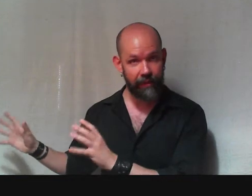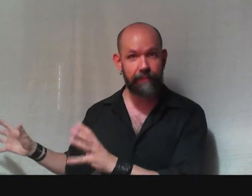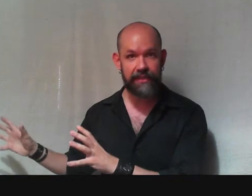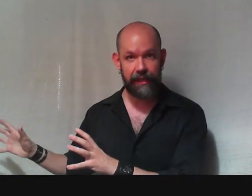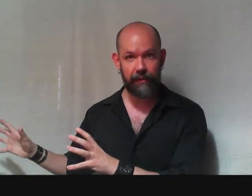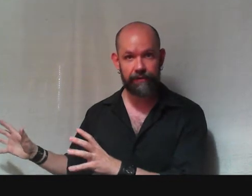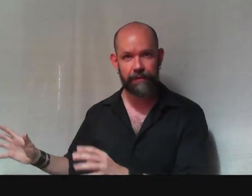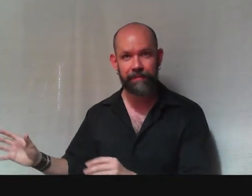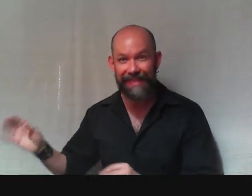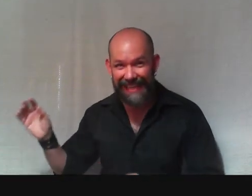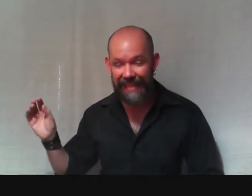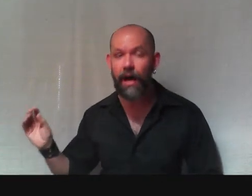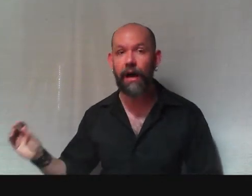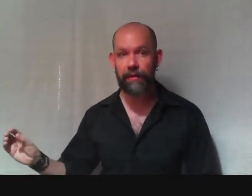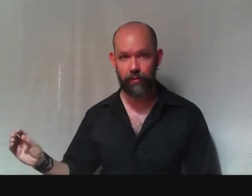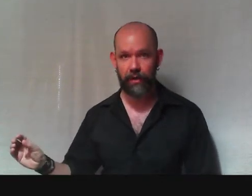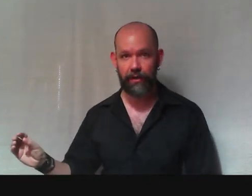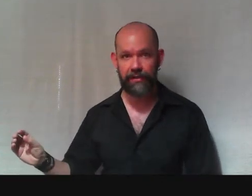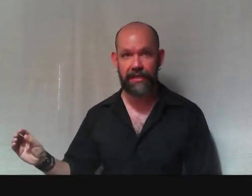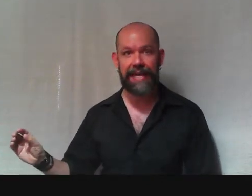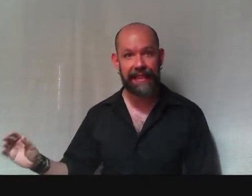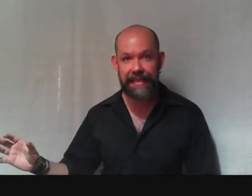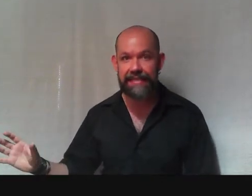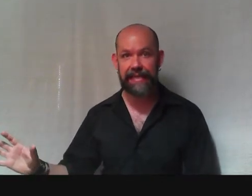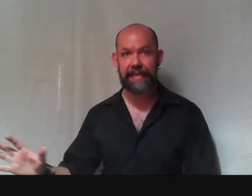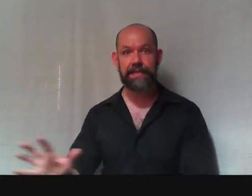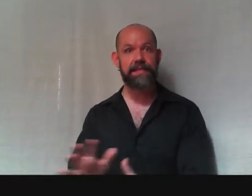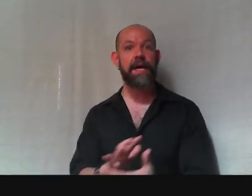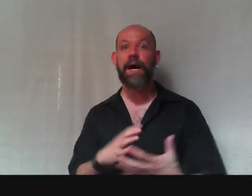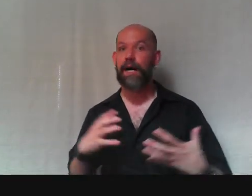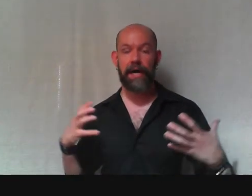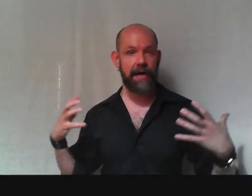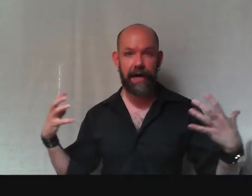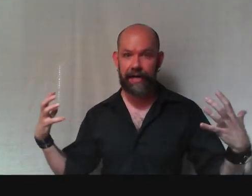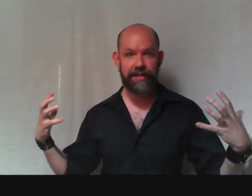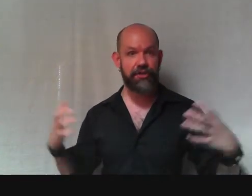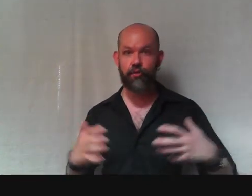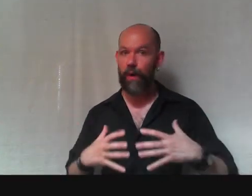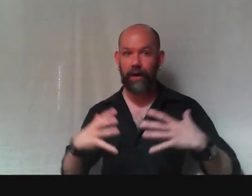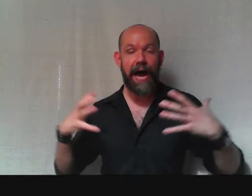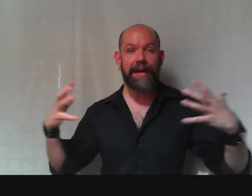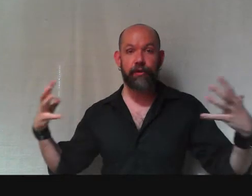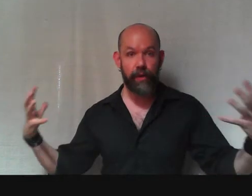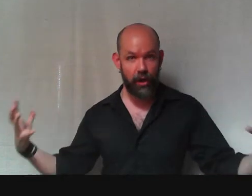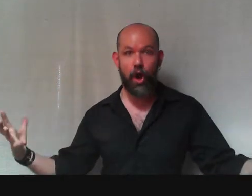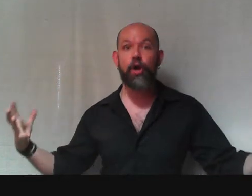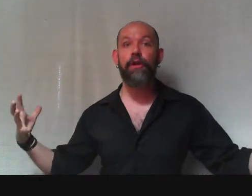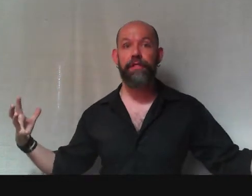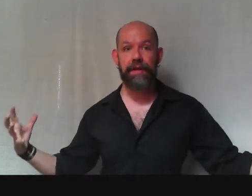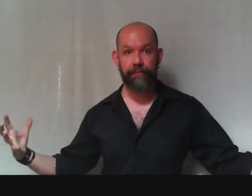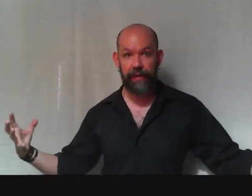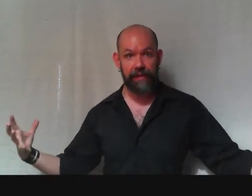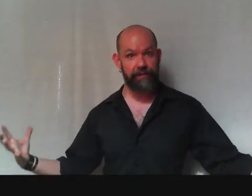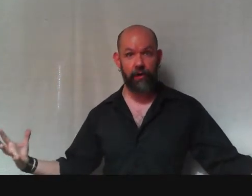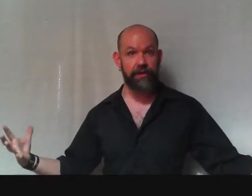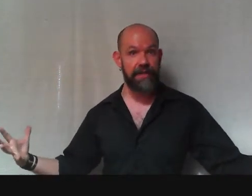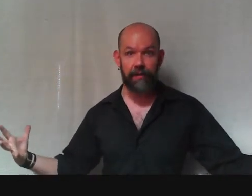themselves. In other words, this is an issue where either we all think freely for ourselves